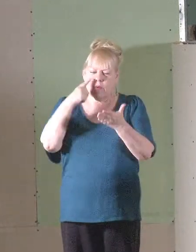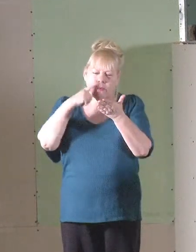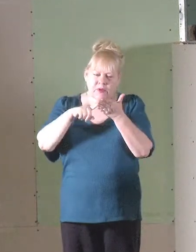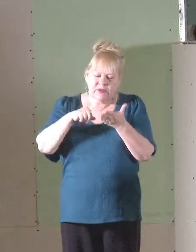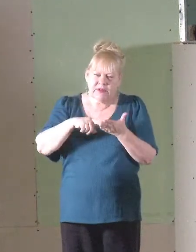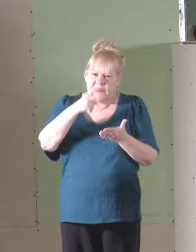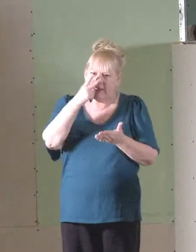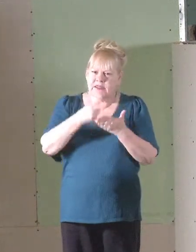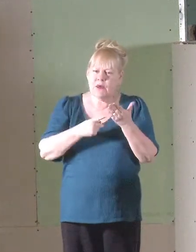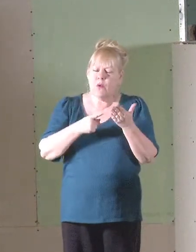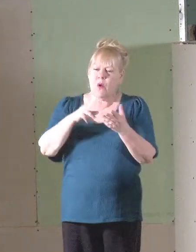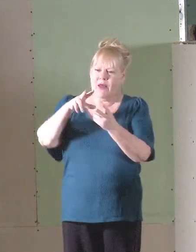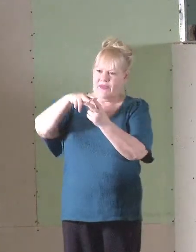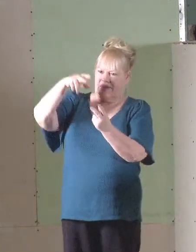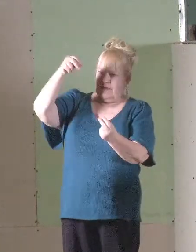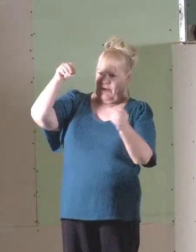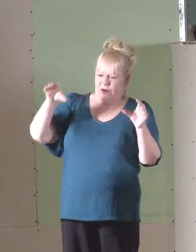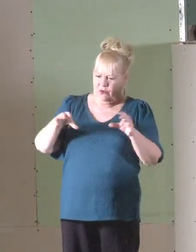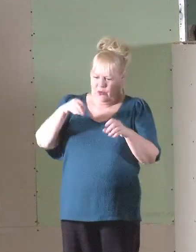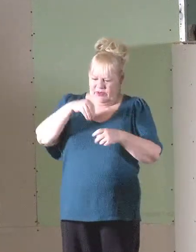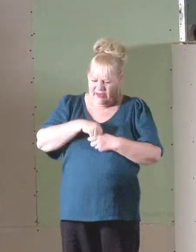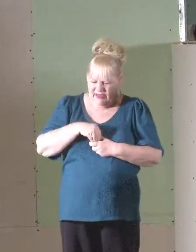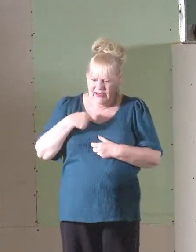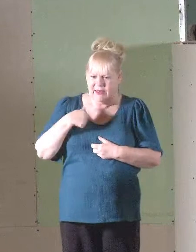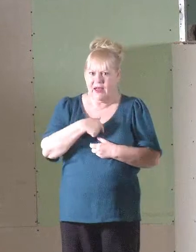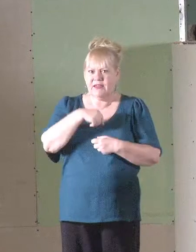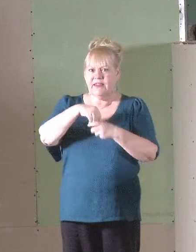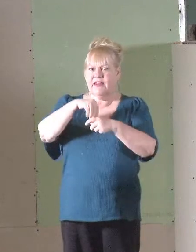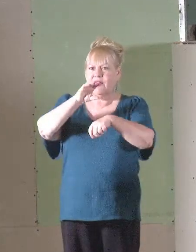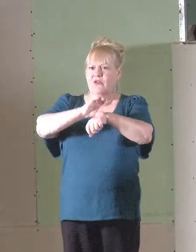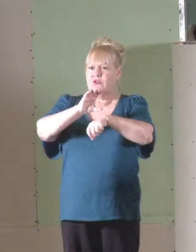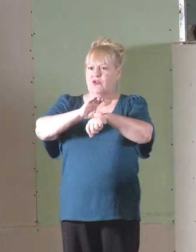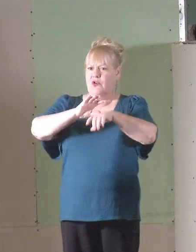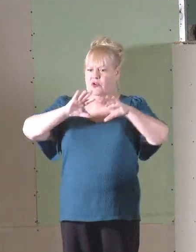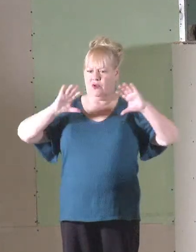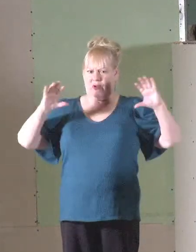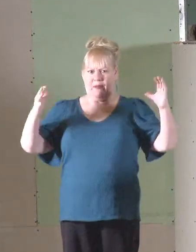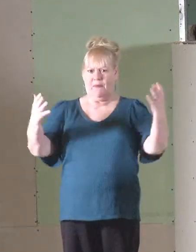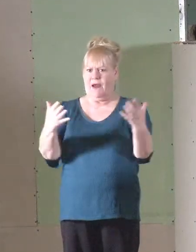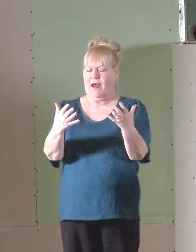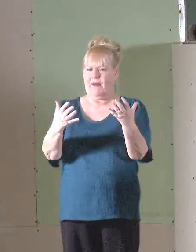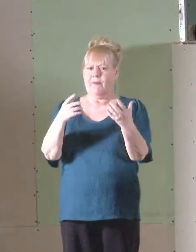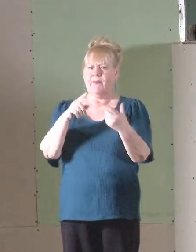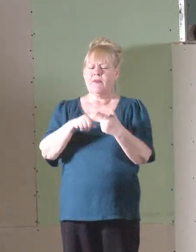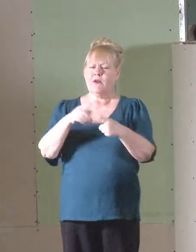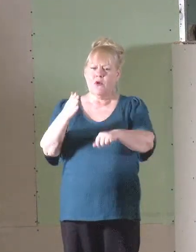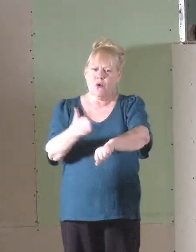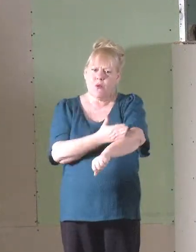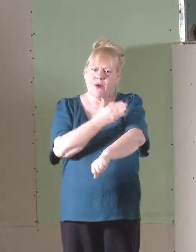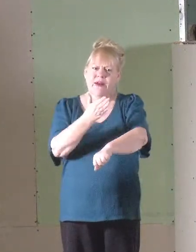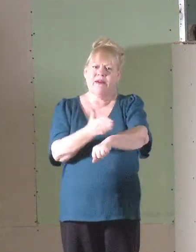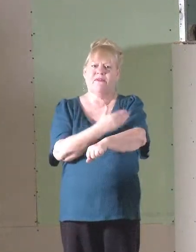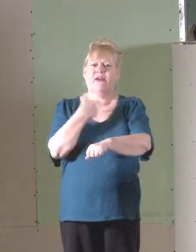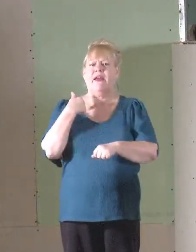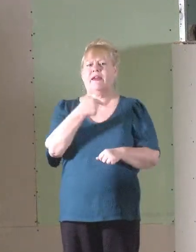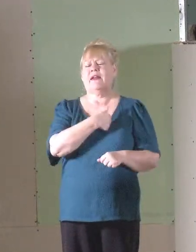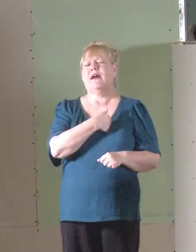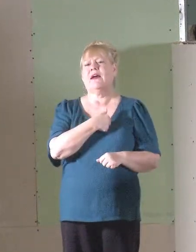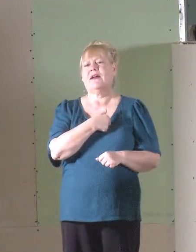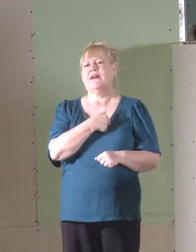actually doing inside of us, inside this church, the collective body, to renovate us into